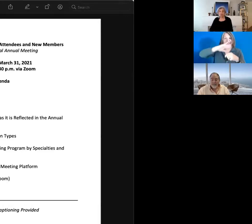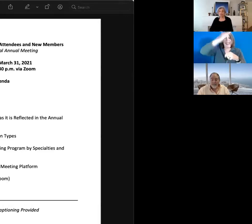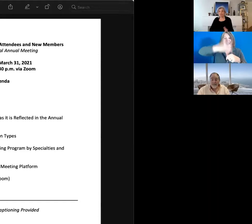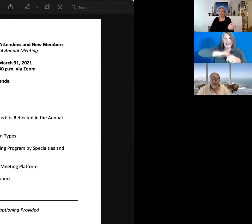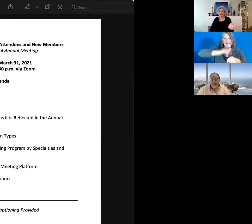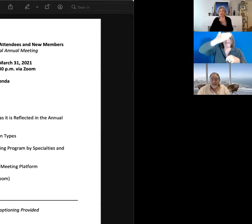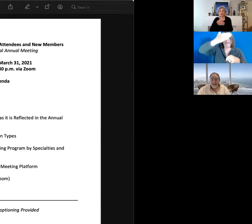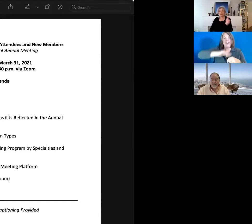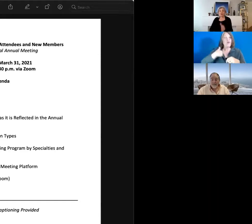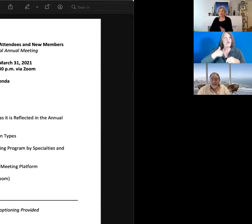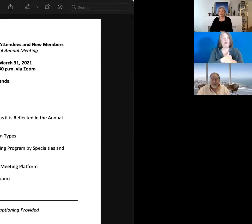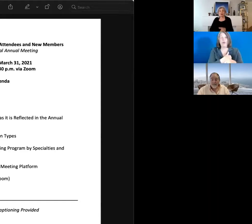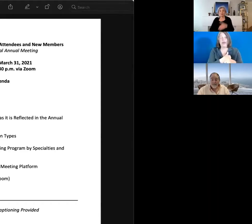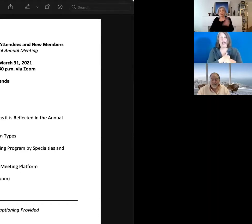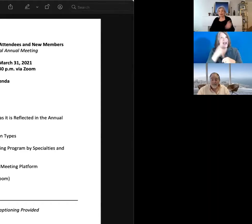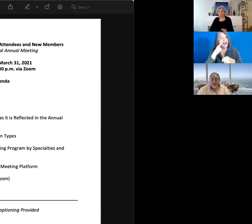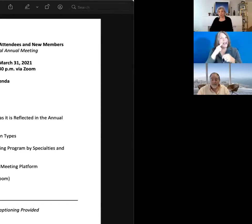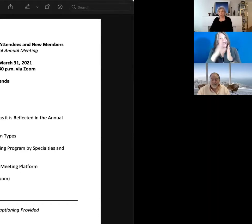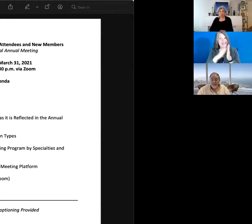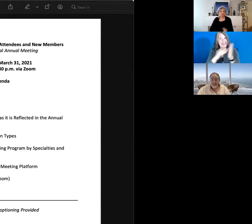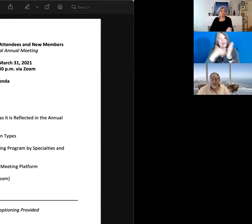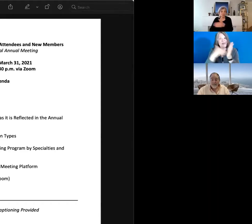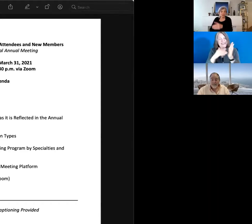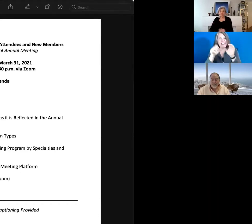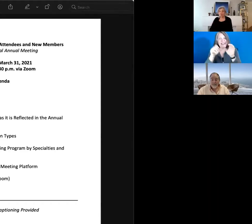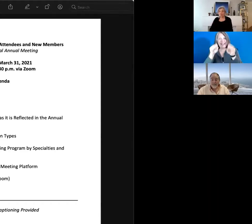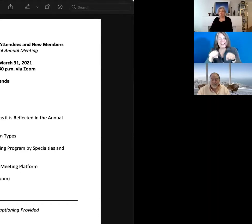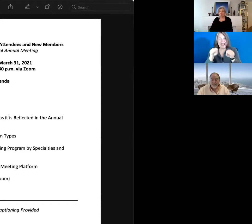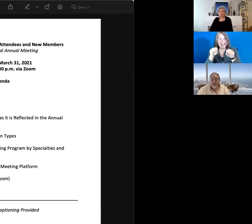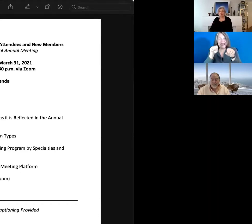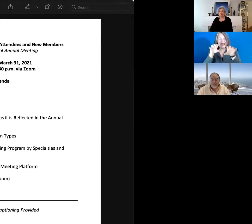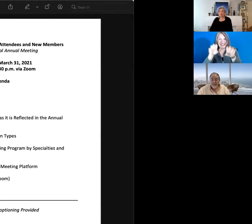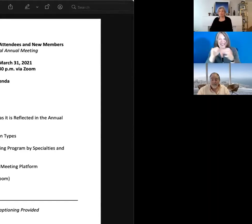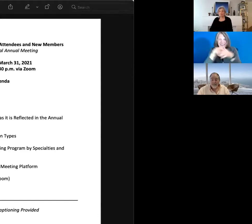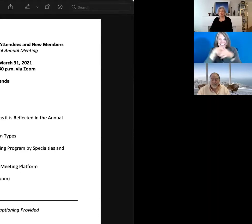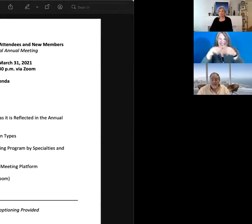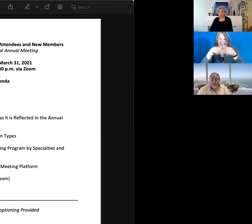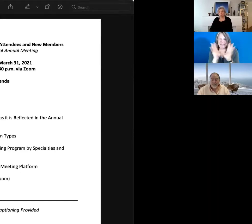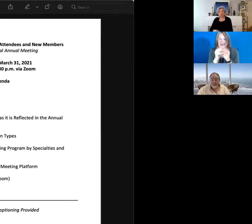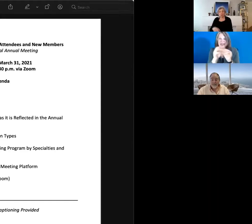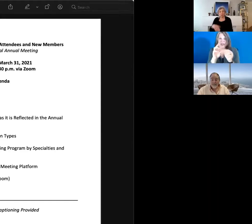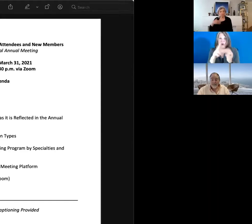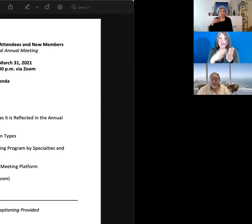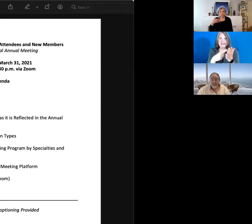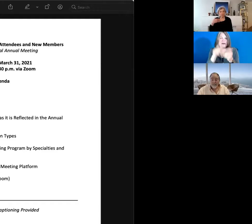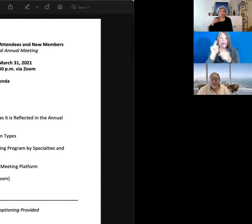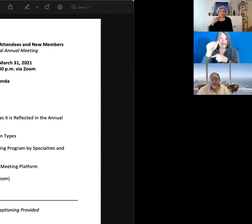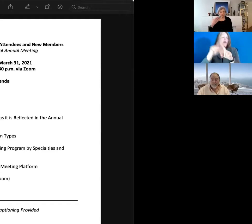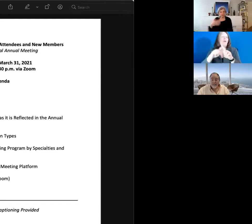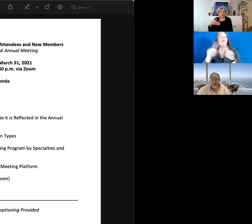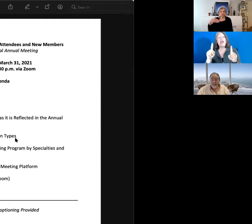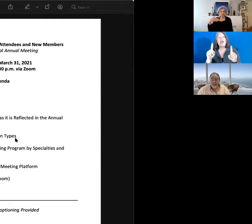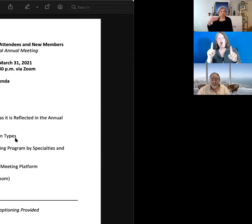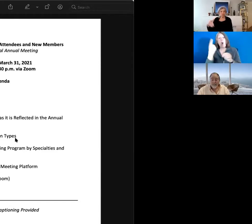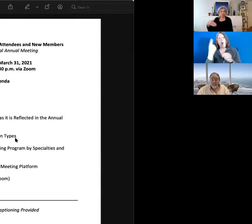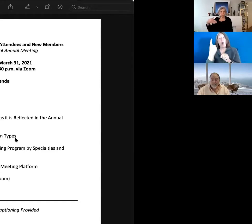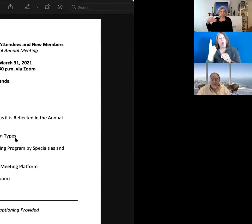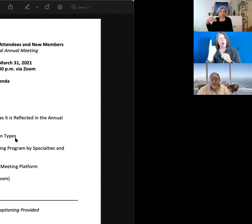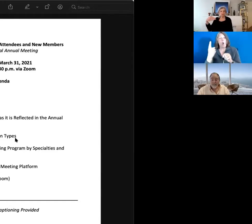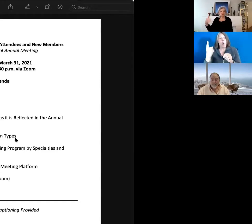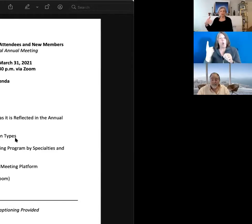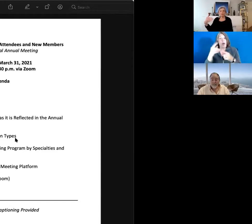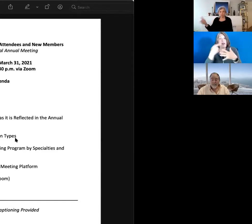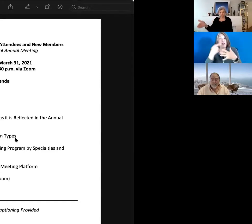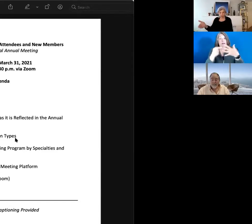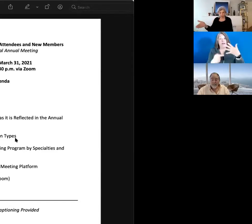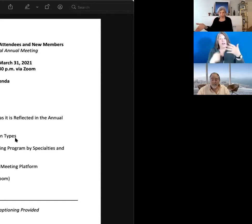I think New Zealand can capture this meeting or sometimes later. But one of the features we will talk about,